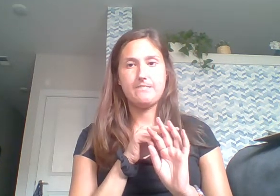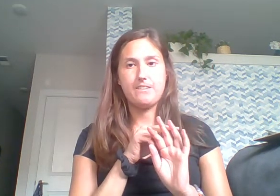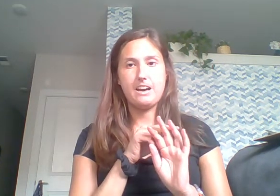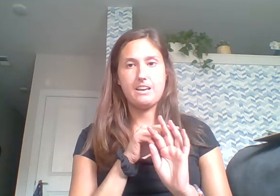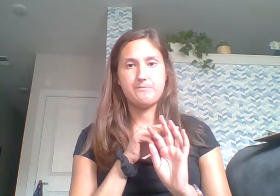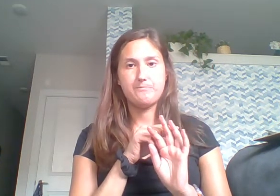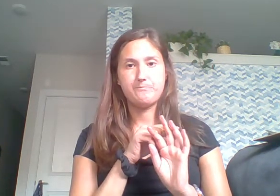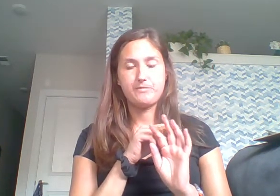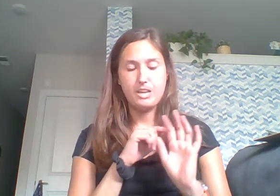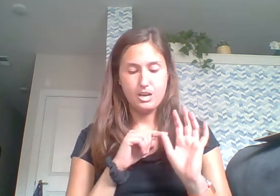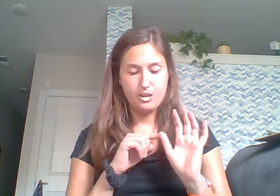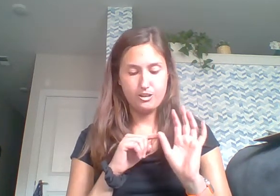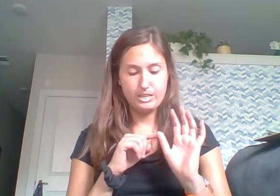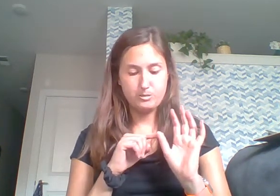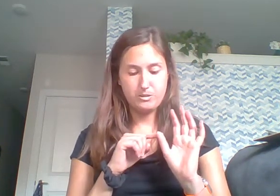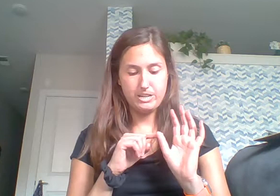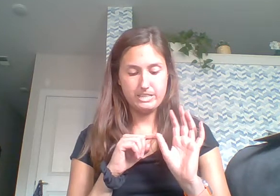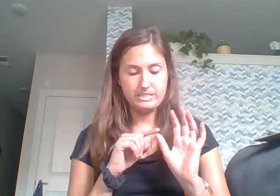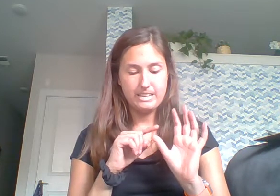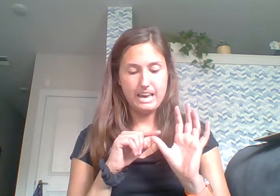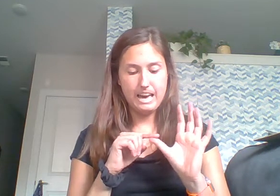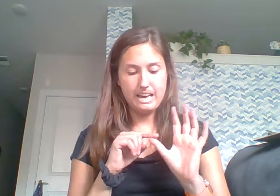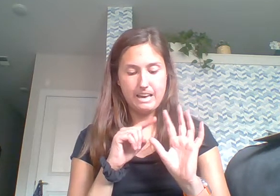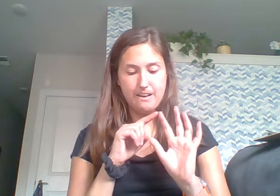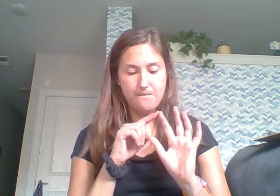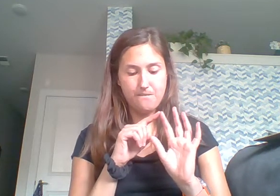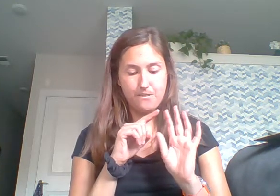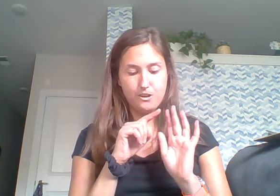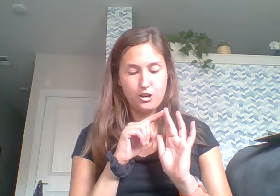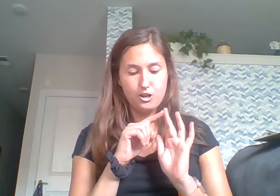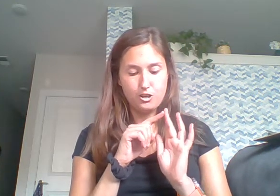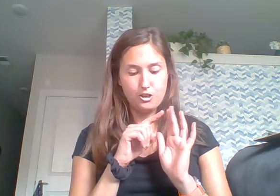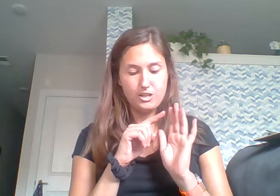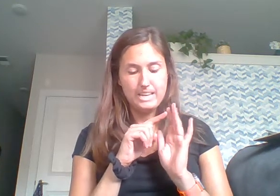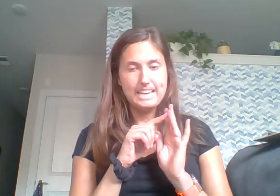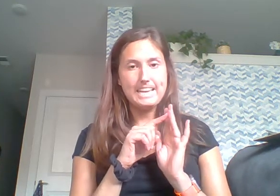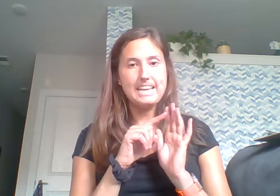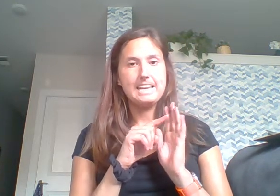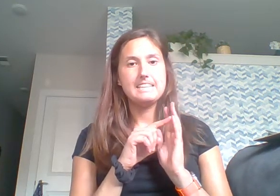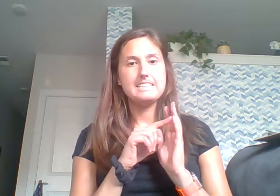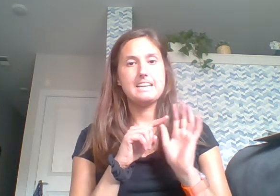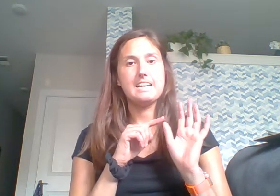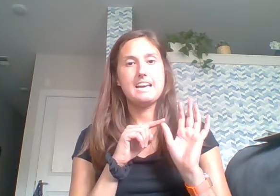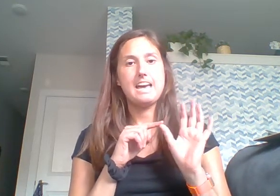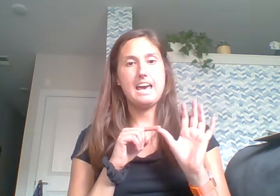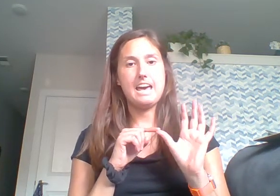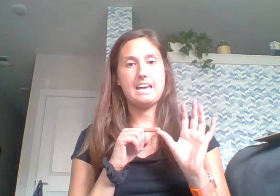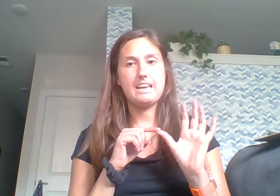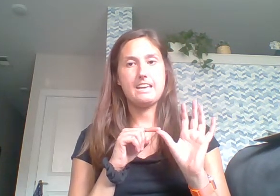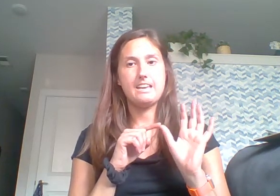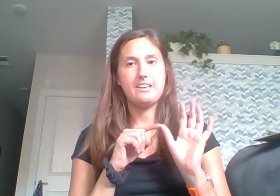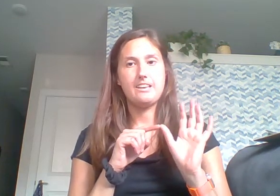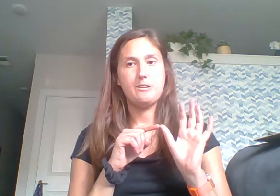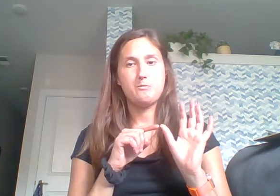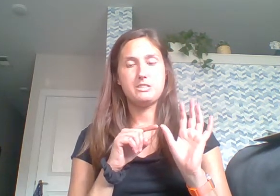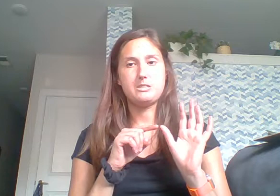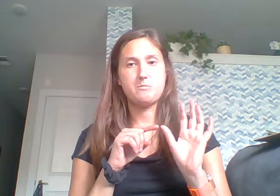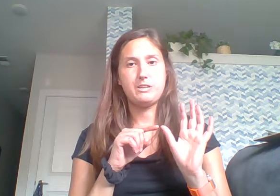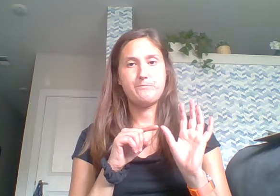Identify. Your next word is e-m-r-e-d-ay. What's the word?